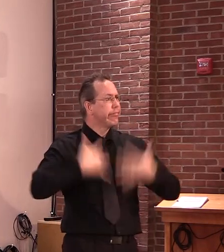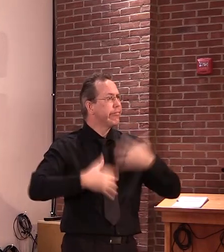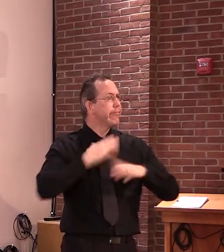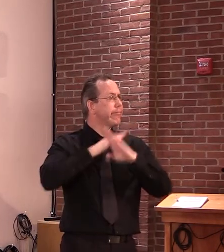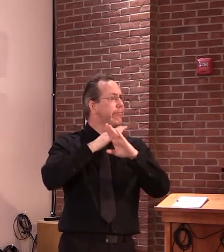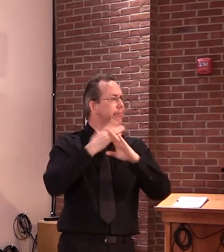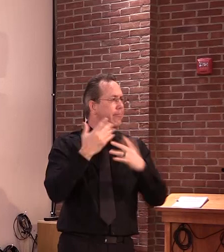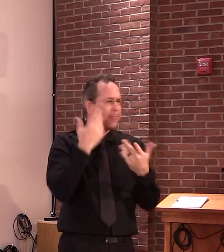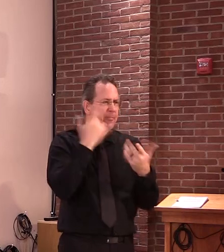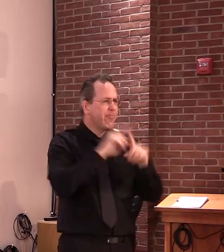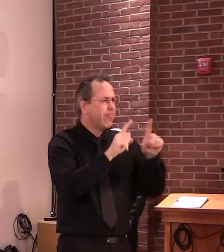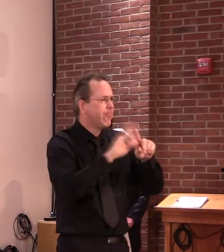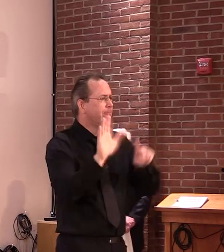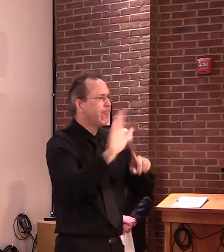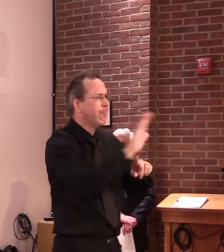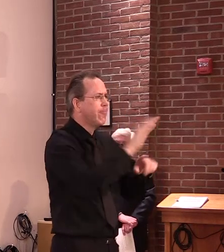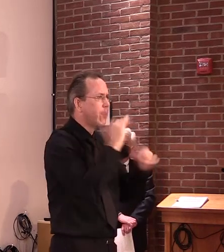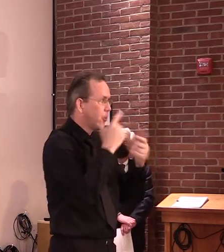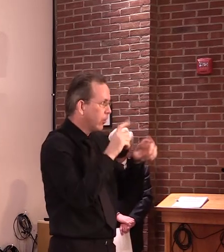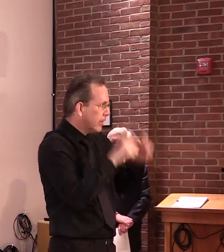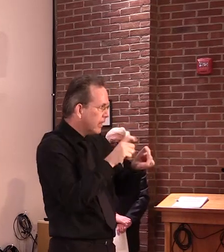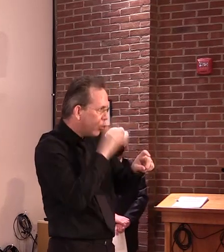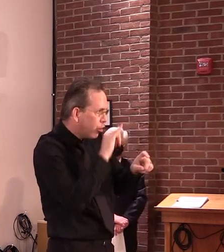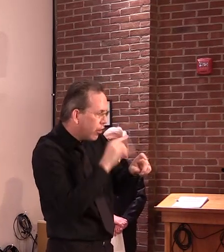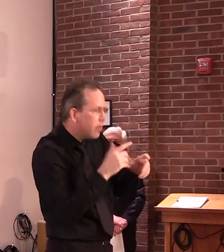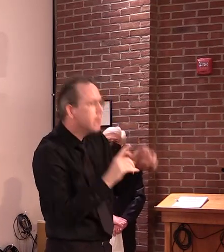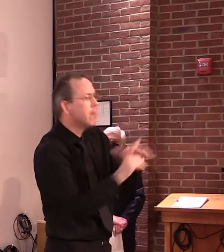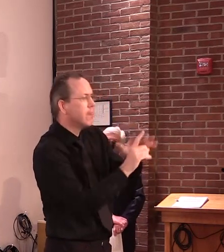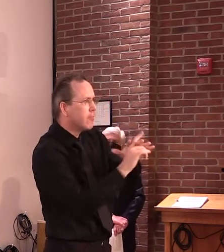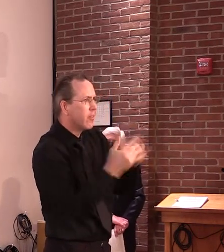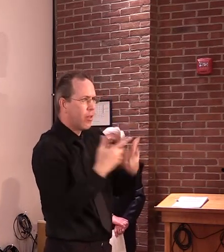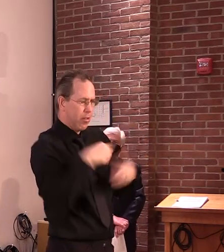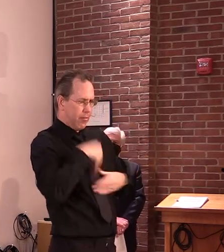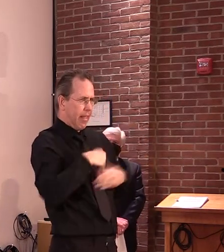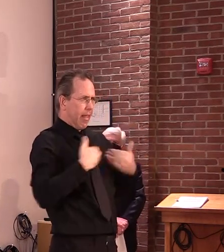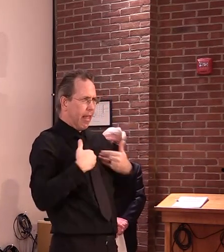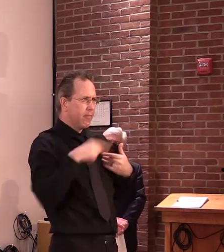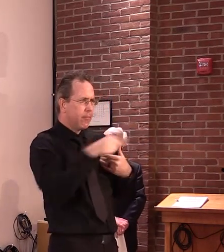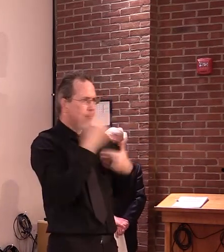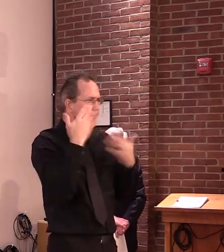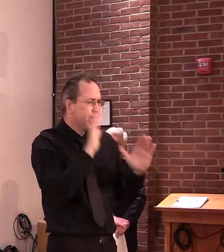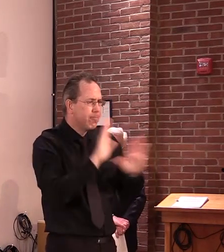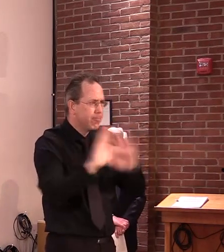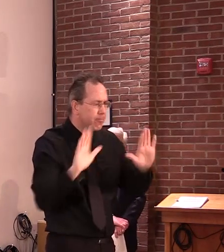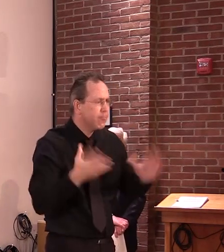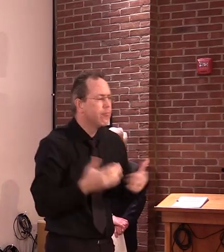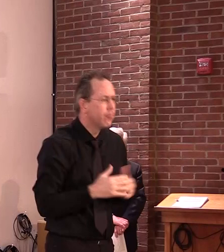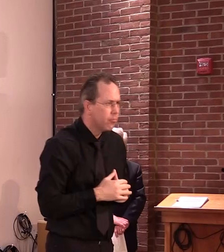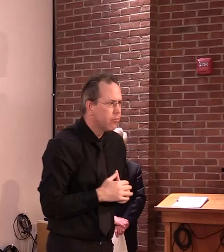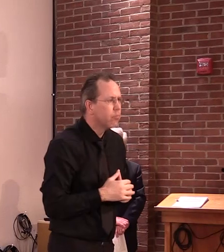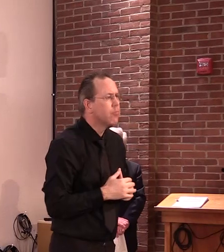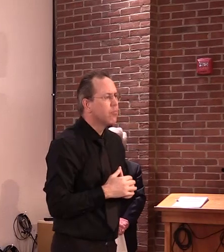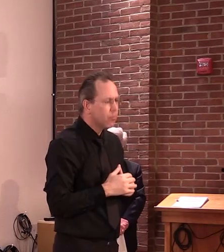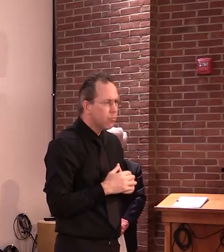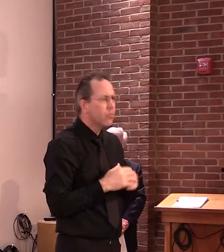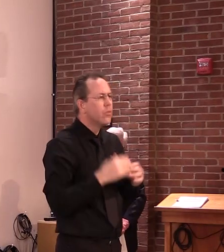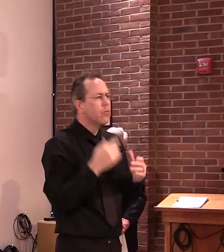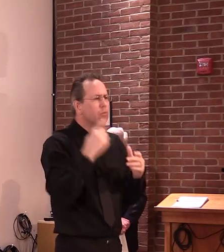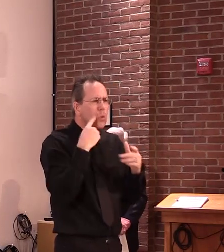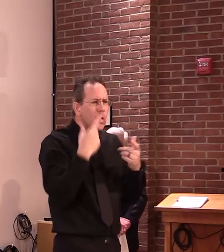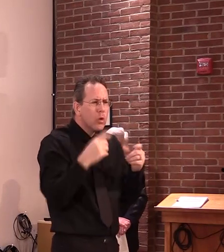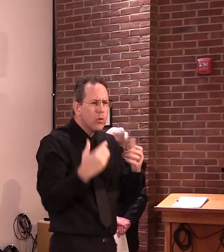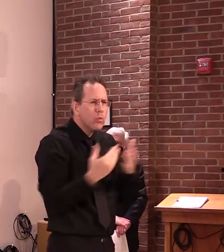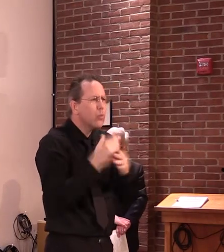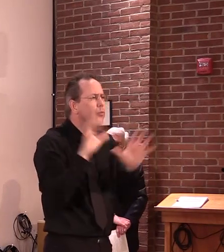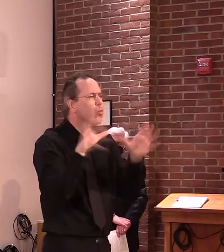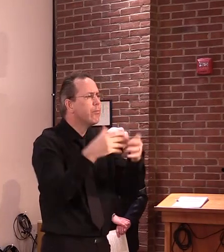were infected in the past. The working group that I had convened several weeks ago to examine those tests is